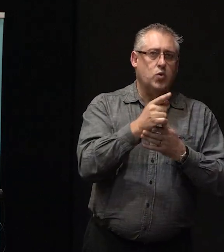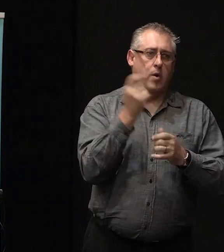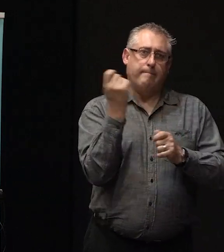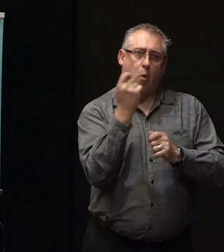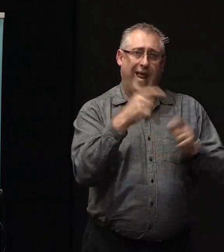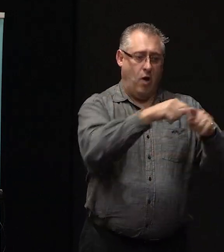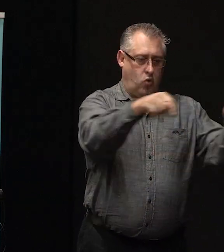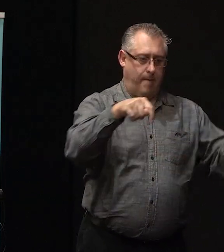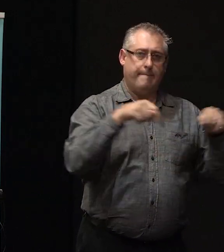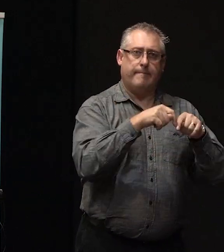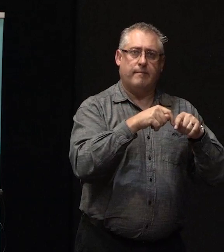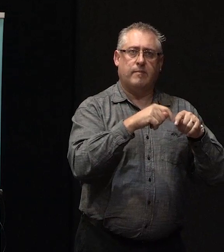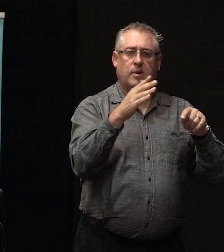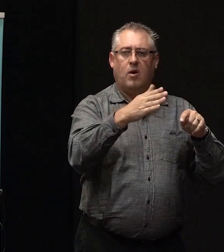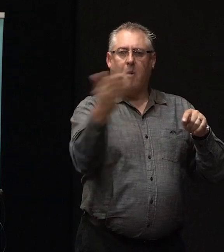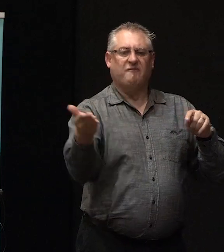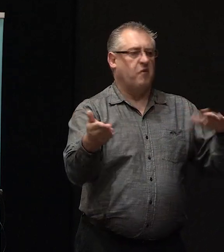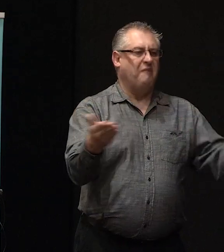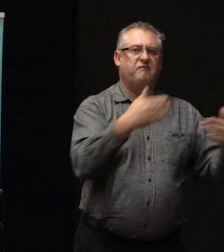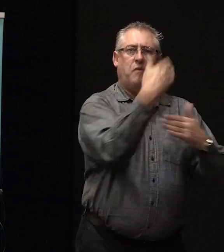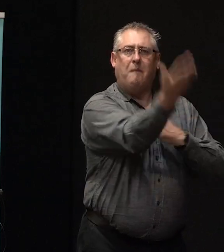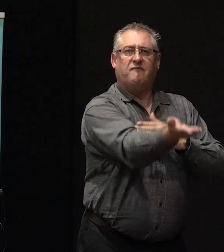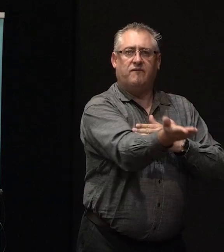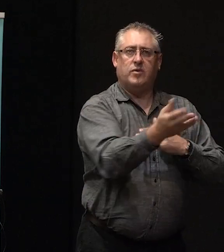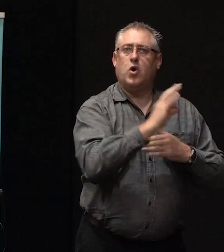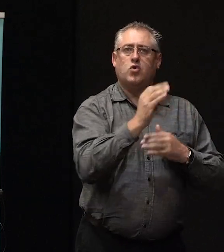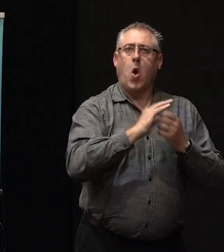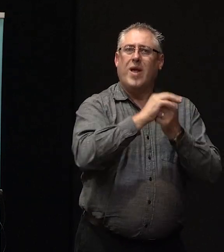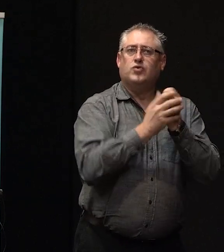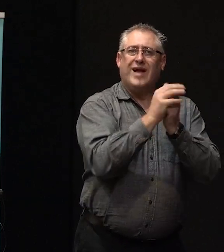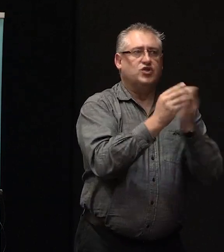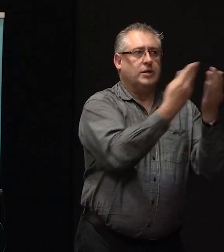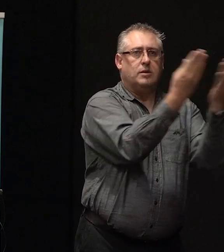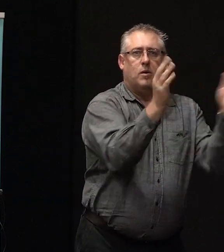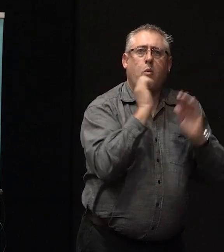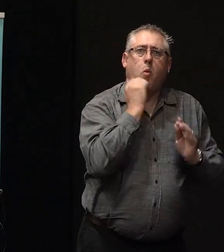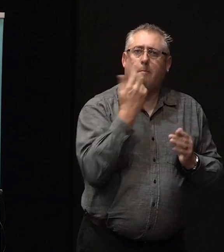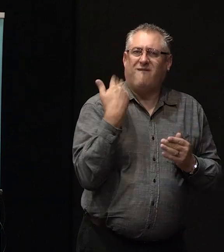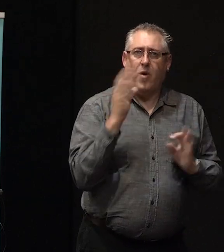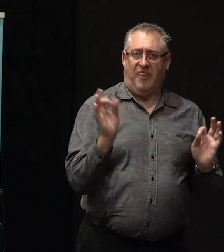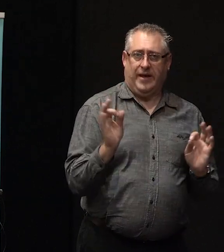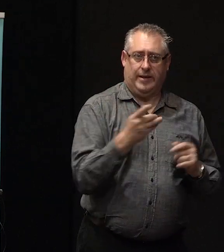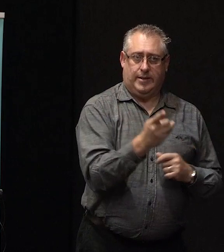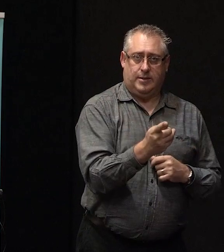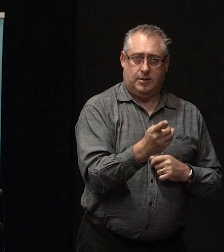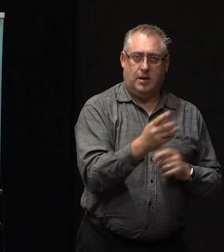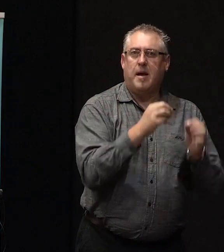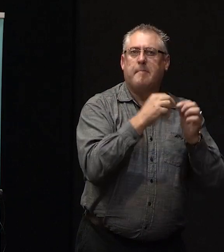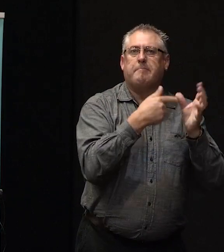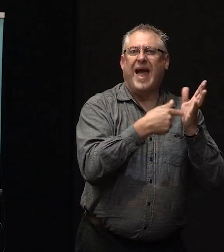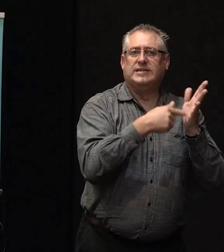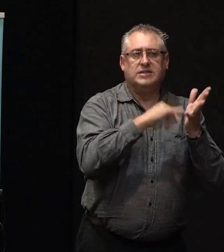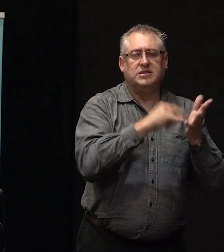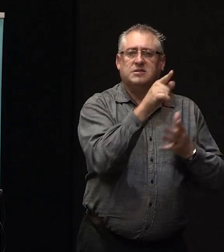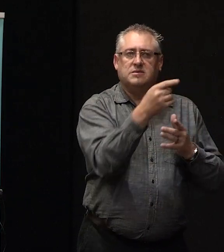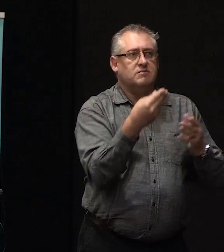something. The room has fallen off the house and there was no insulation in the wall before it, beforehand I guess. Is that what you're saying? Are you going to put insulation